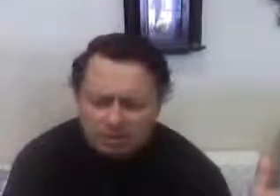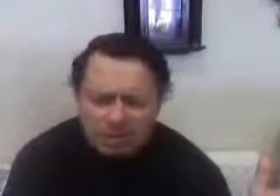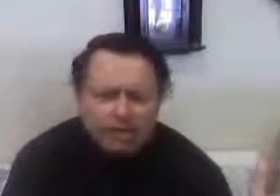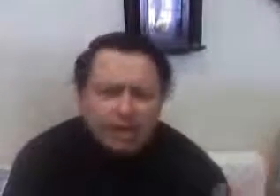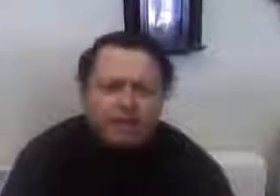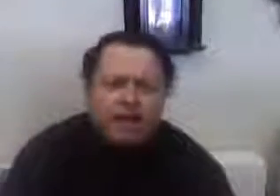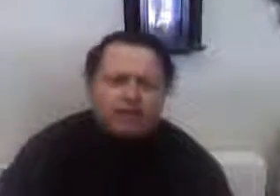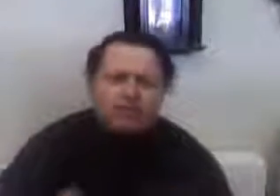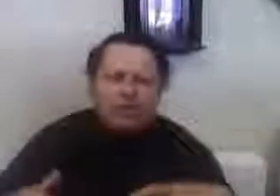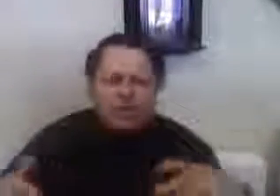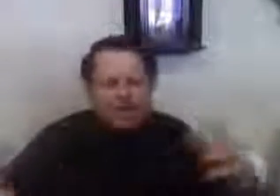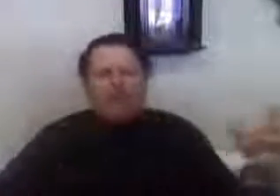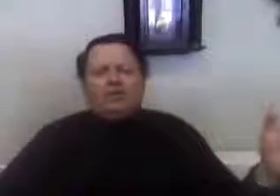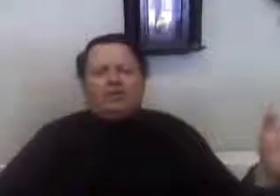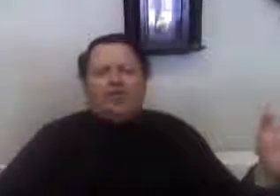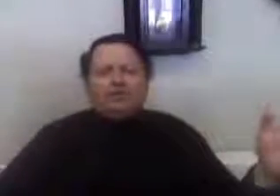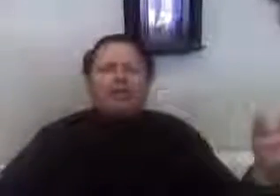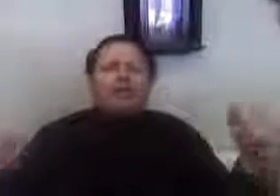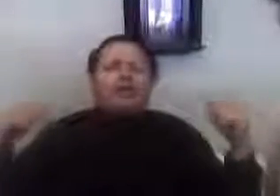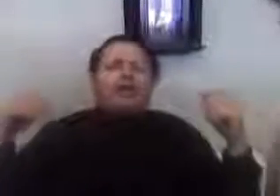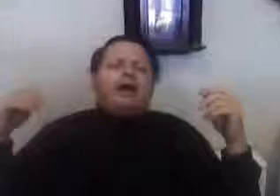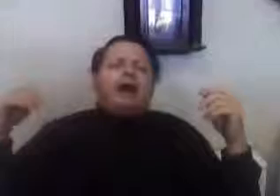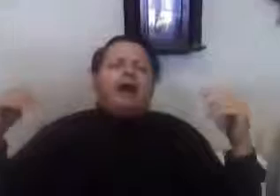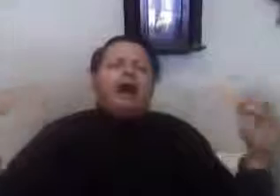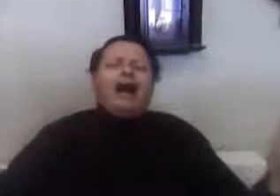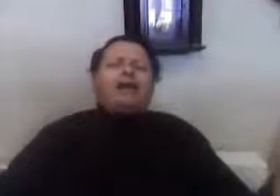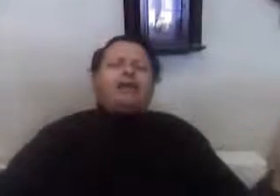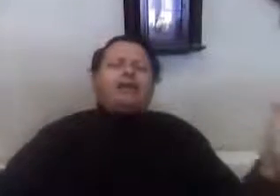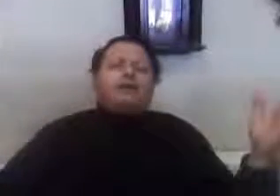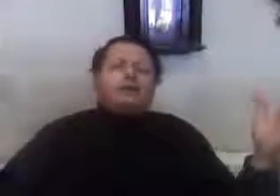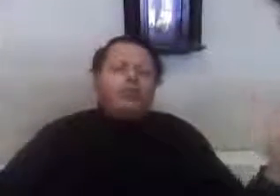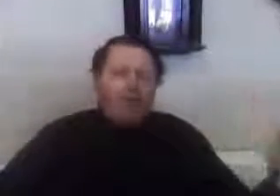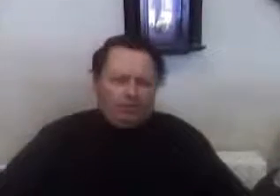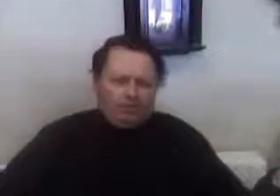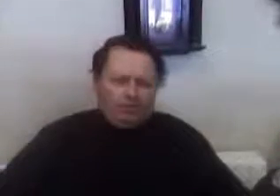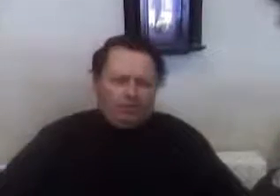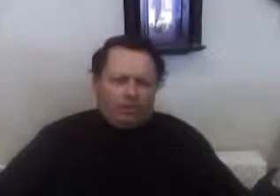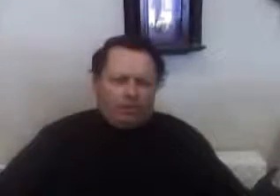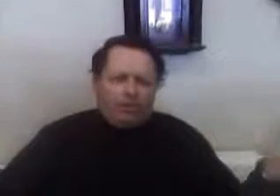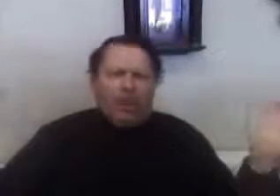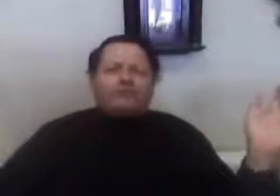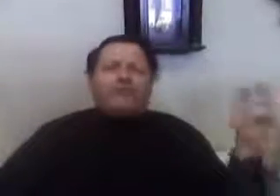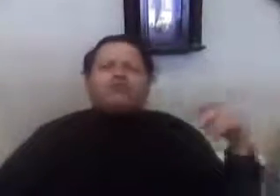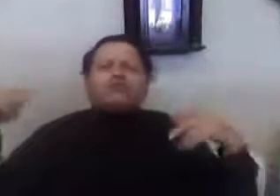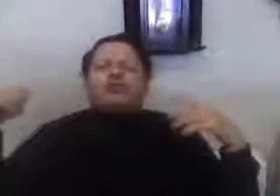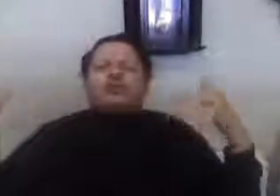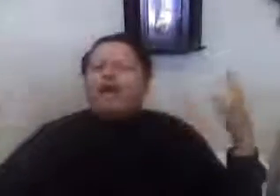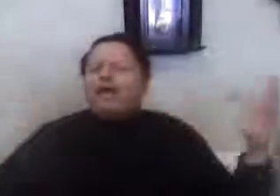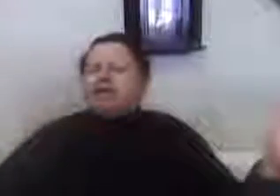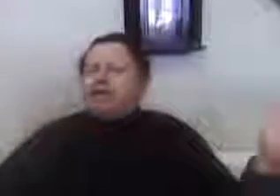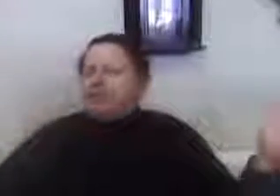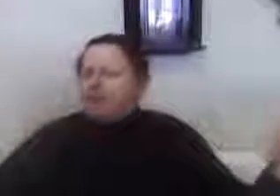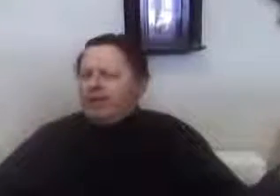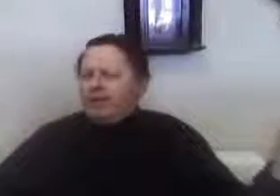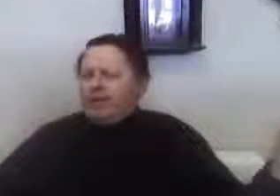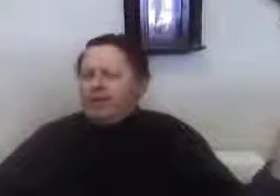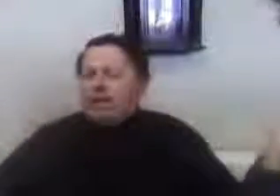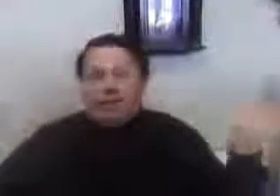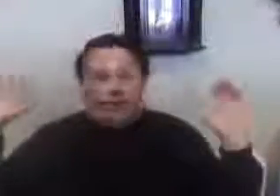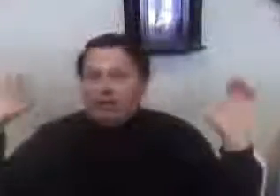They're not creating wealth. They are hiding wealth. Wealth that is created or been created and they